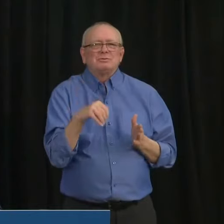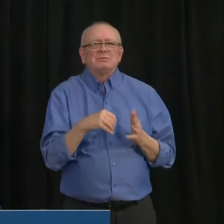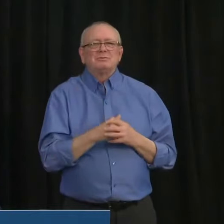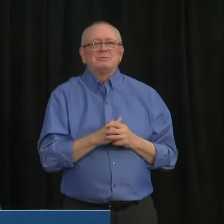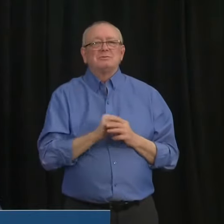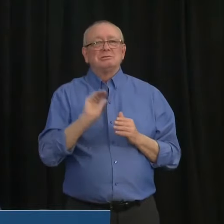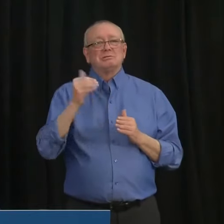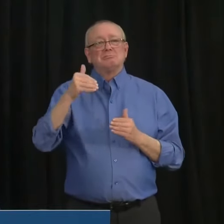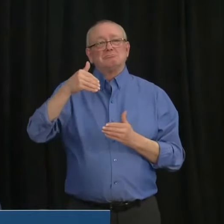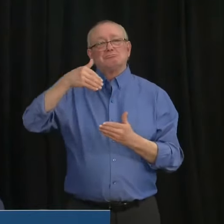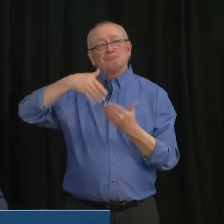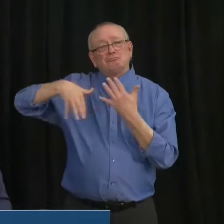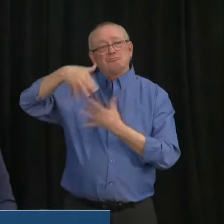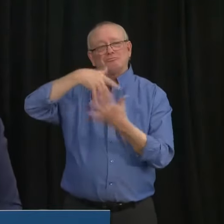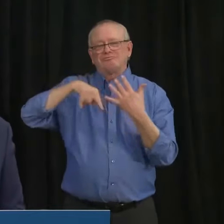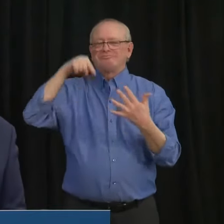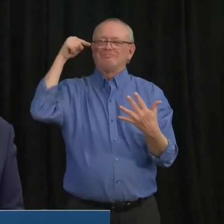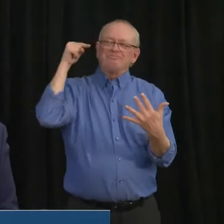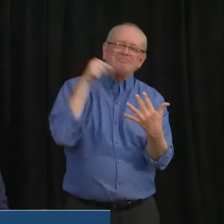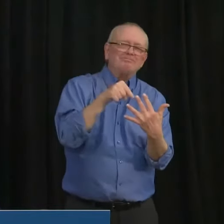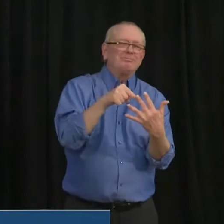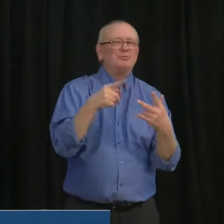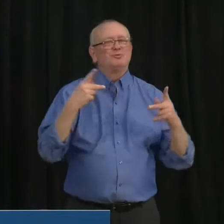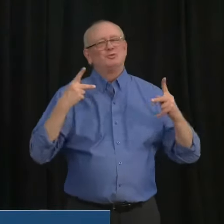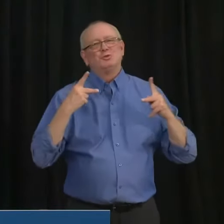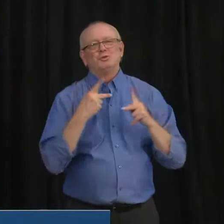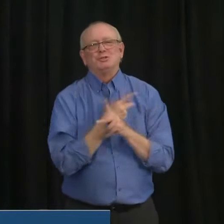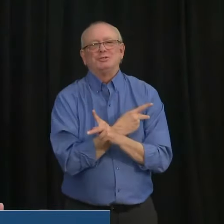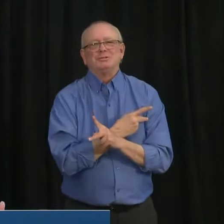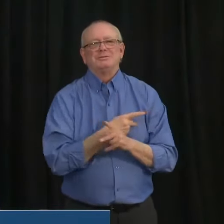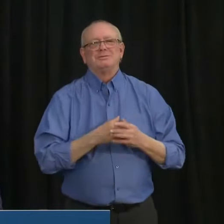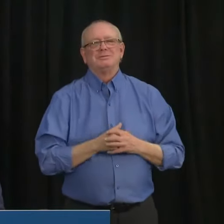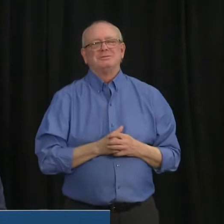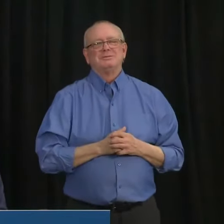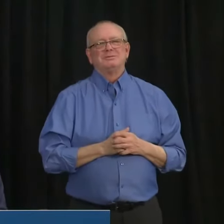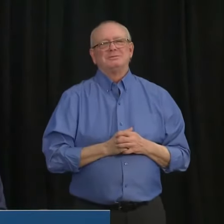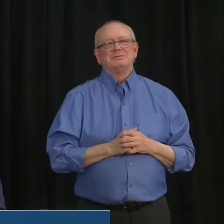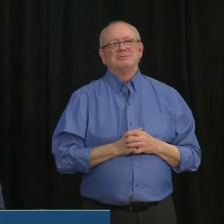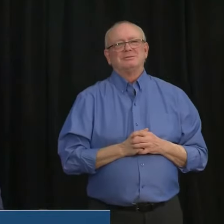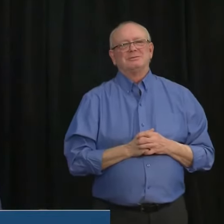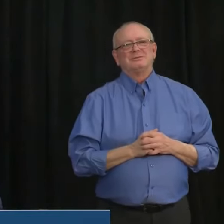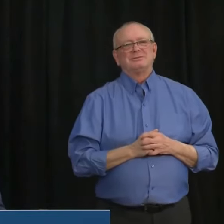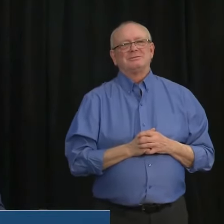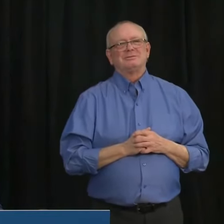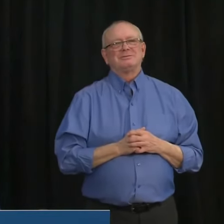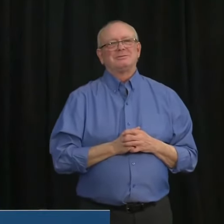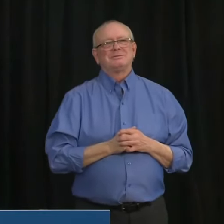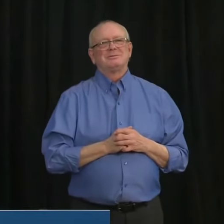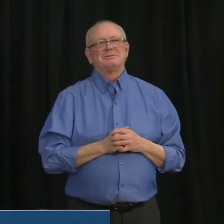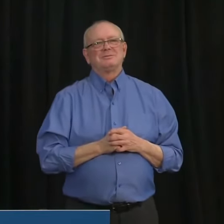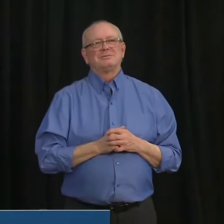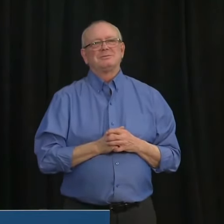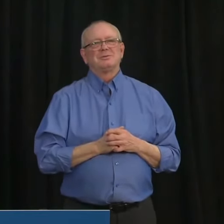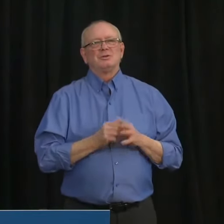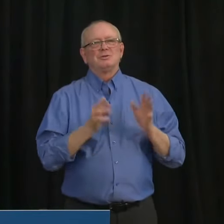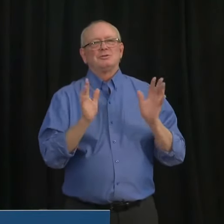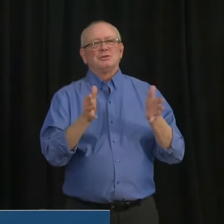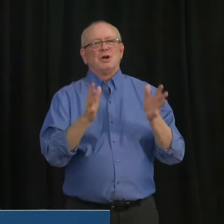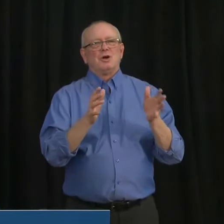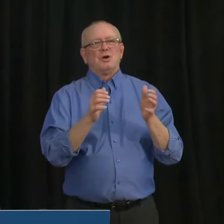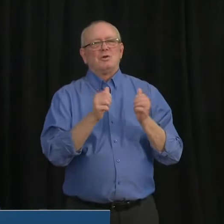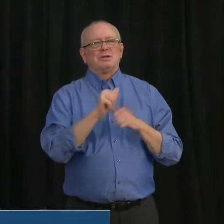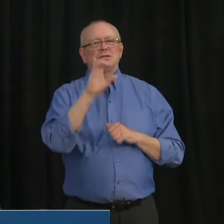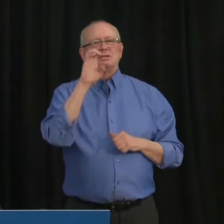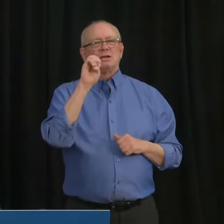Um, I was speaking to the CEO of, uh, one of the country's largest retailers the other day, uh, who said that her